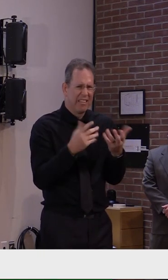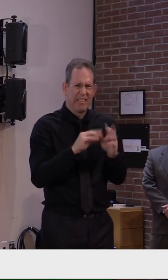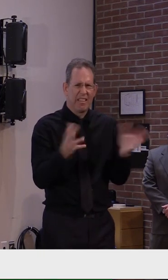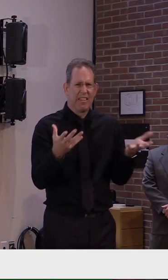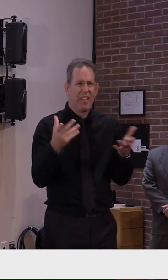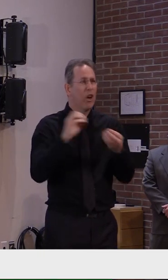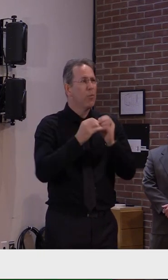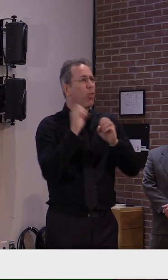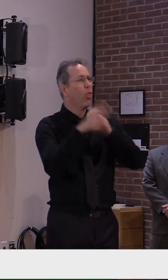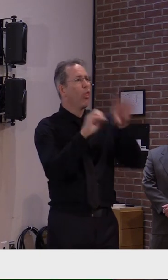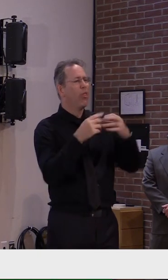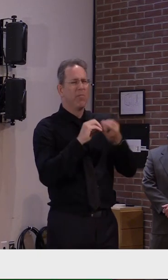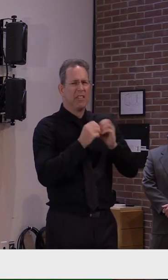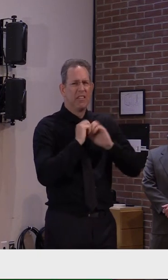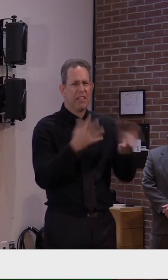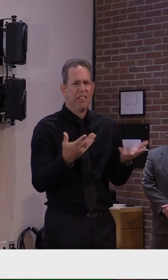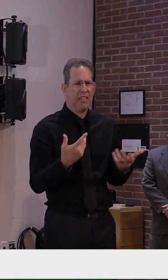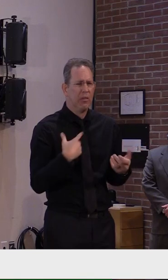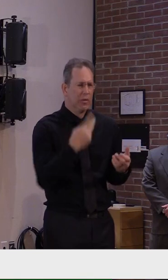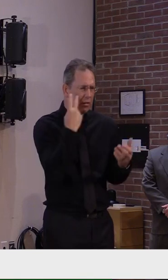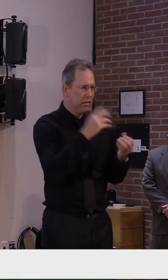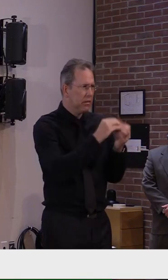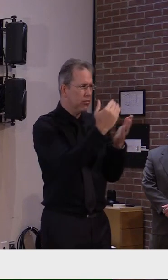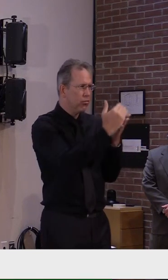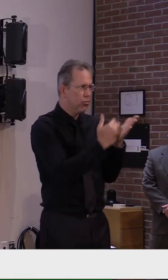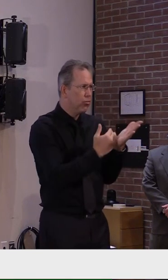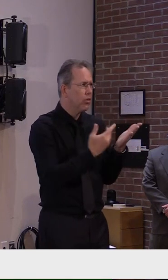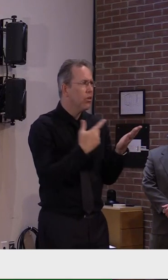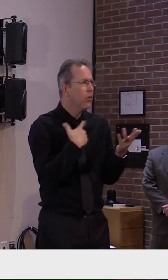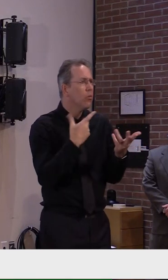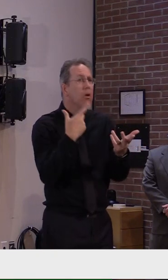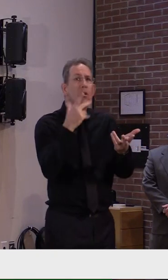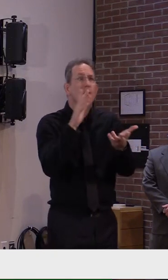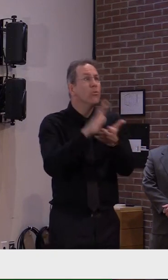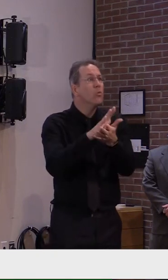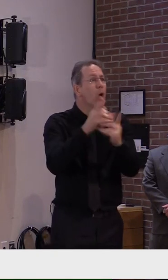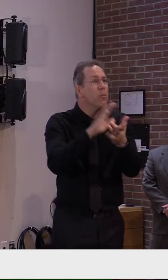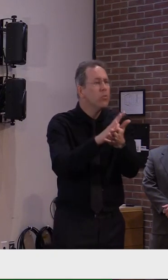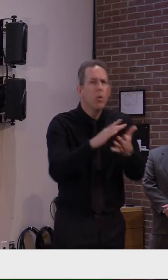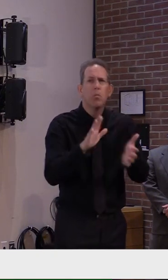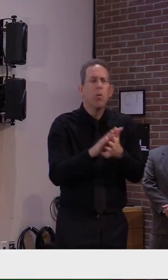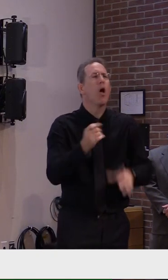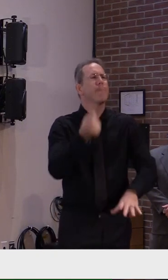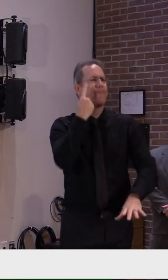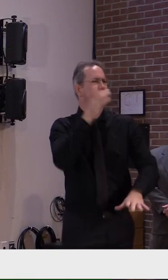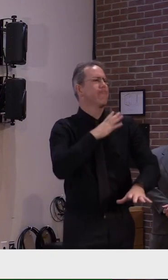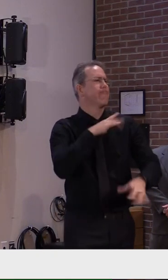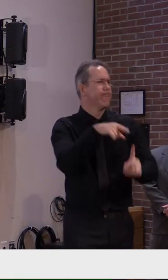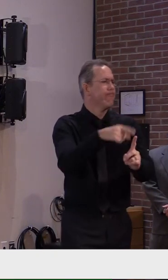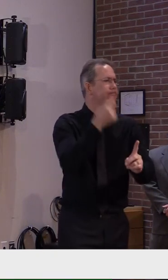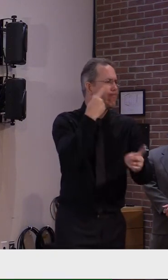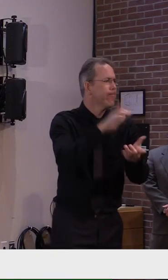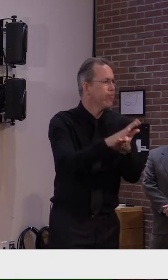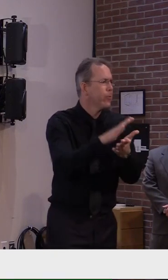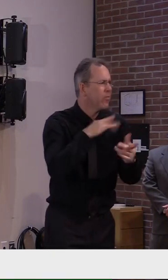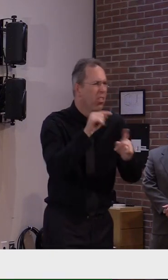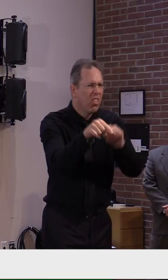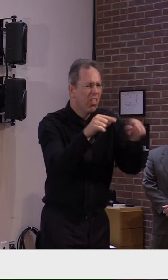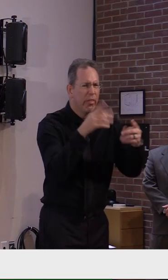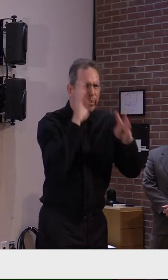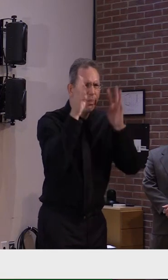specific school, that makes people relate more to that. And actually, we do do that on the